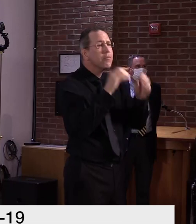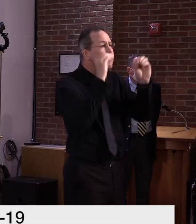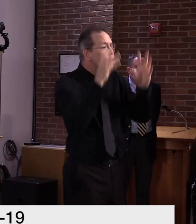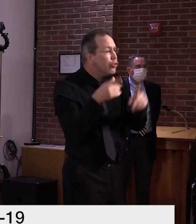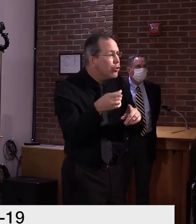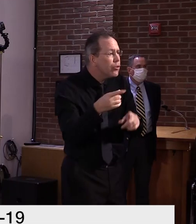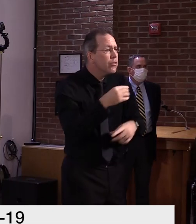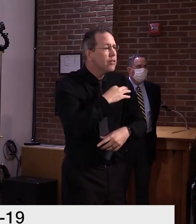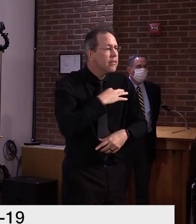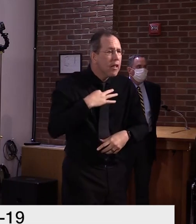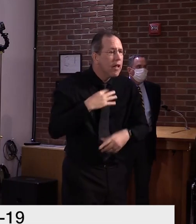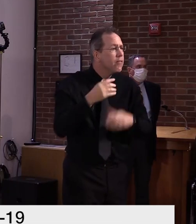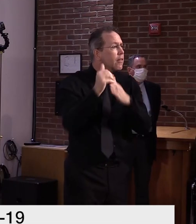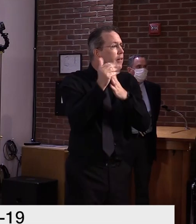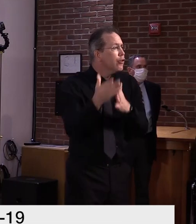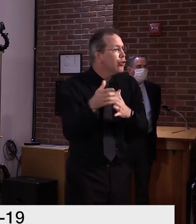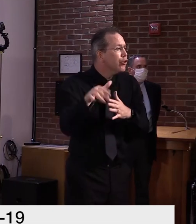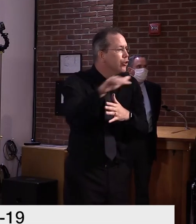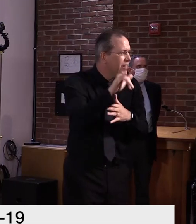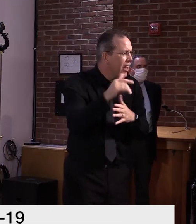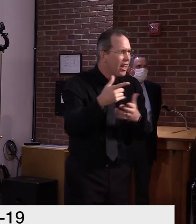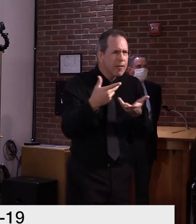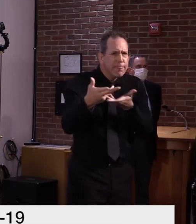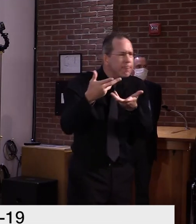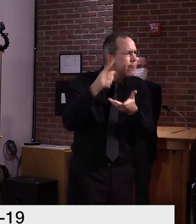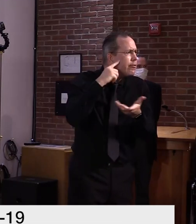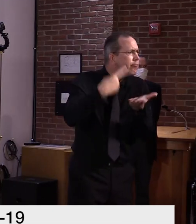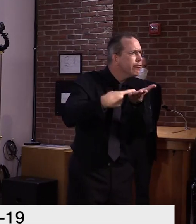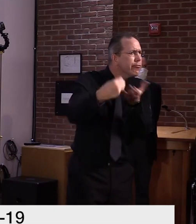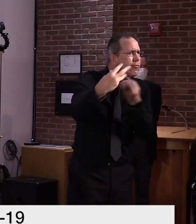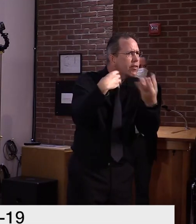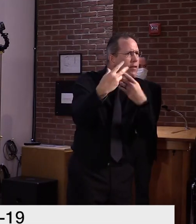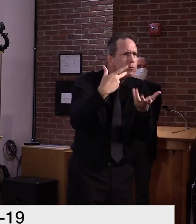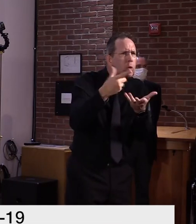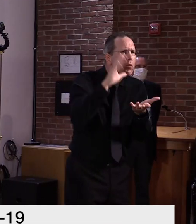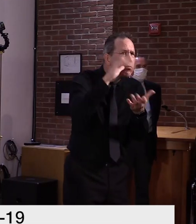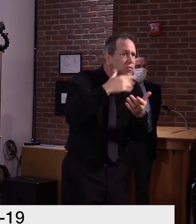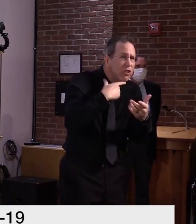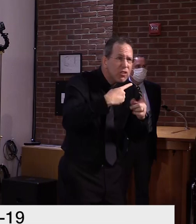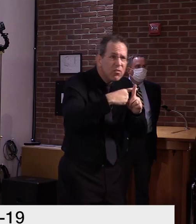leaders. Because it's not going to be a simple return for the status quo.